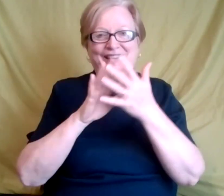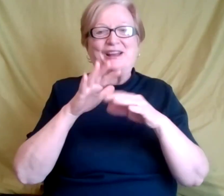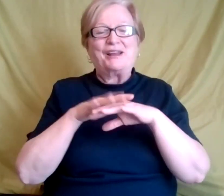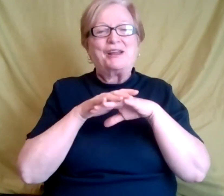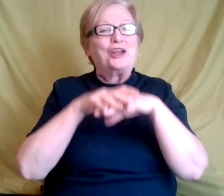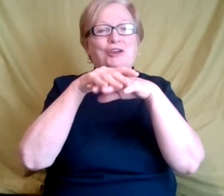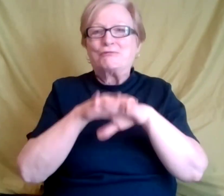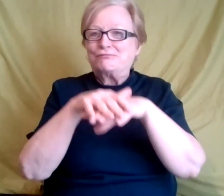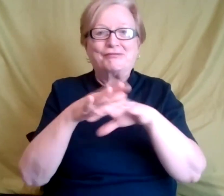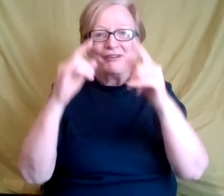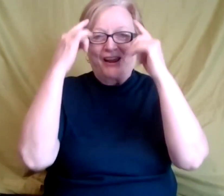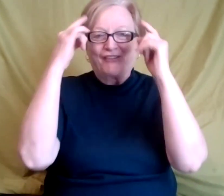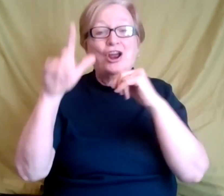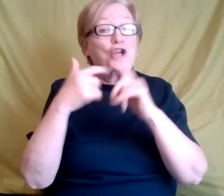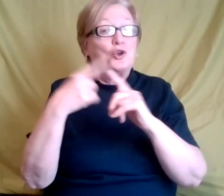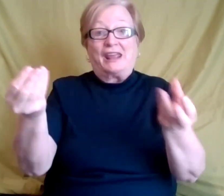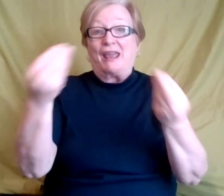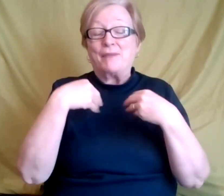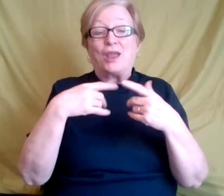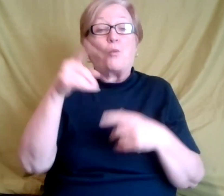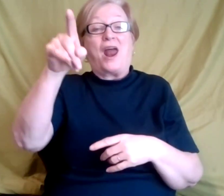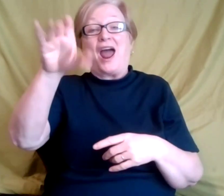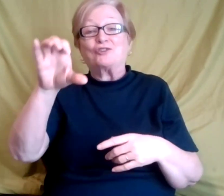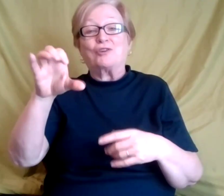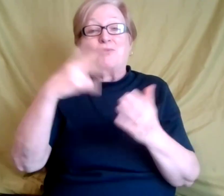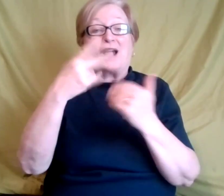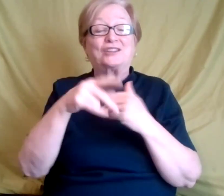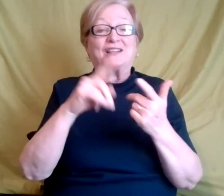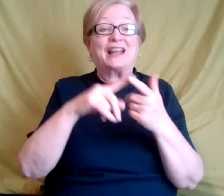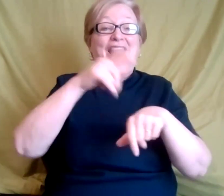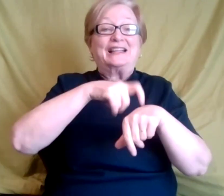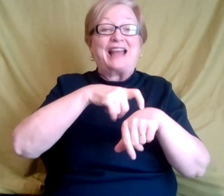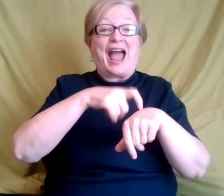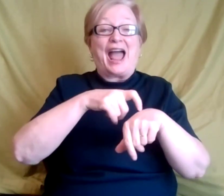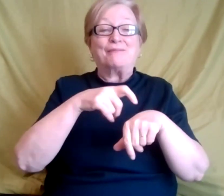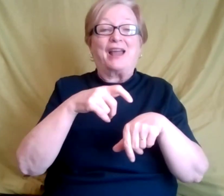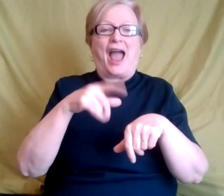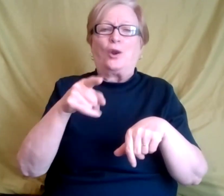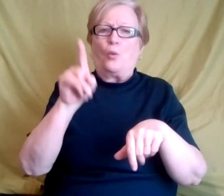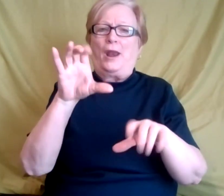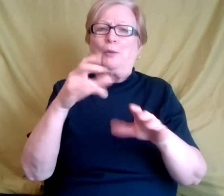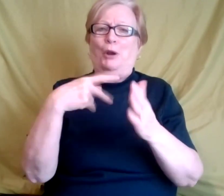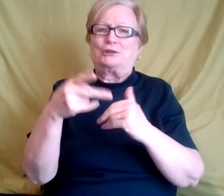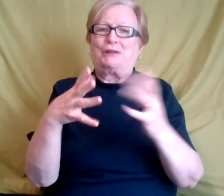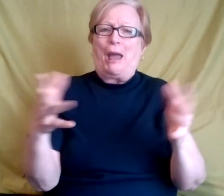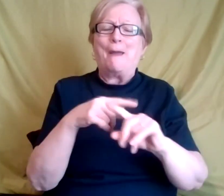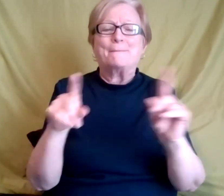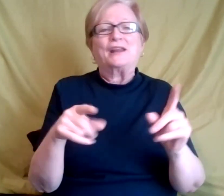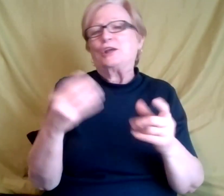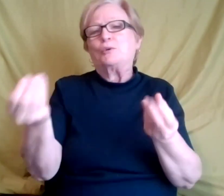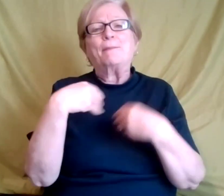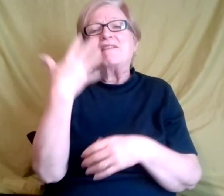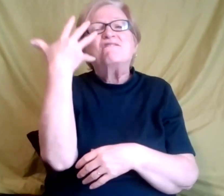projects and tell me, give me a timeframe and when they have to be done. I know a hundred projects is a lot, but say, if you gave me five